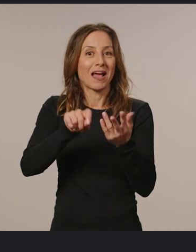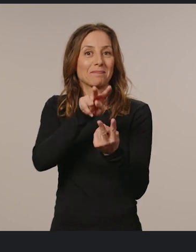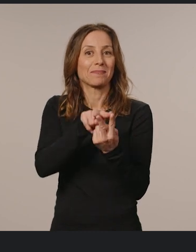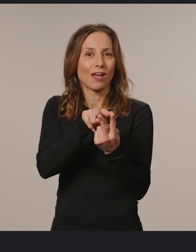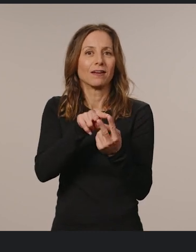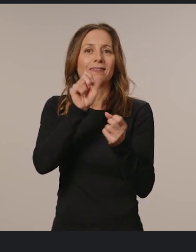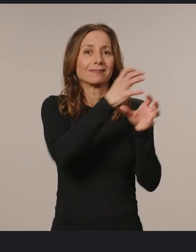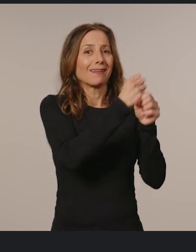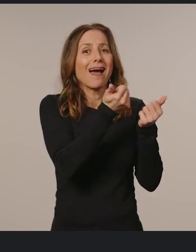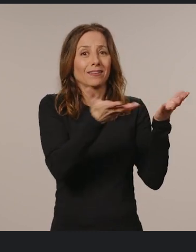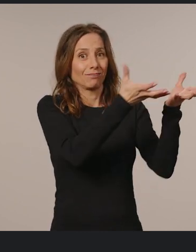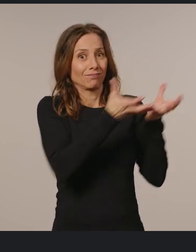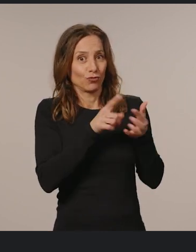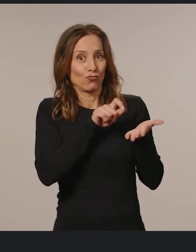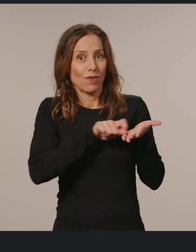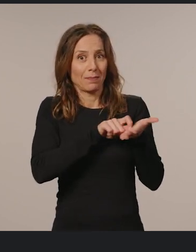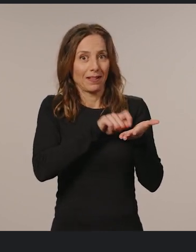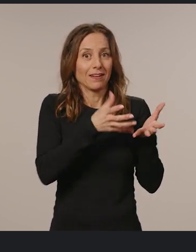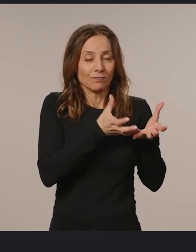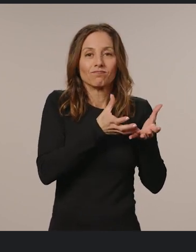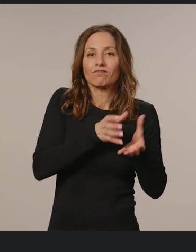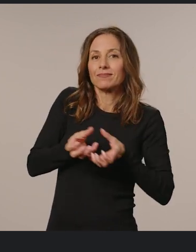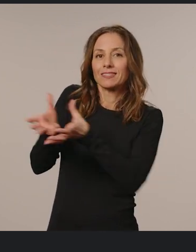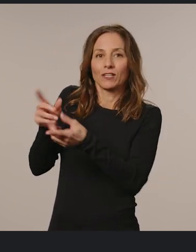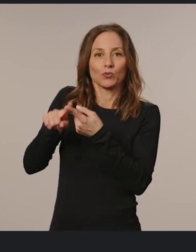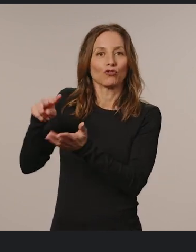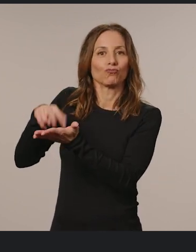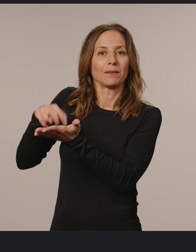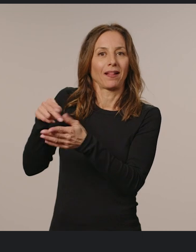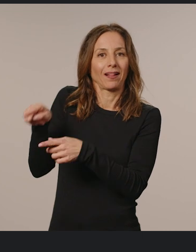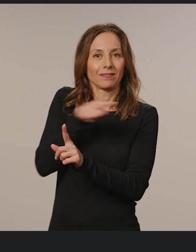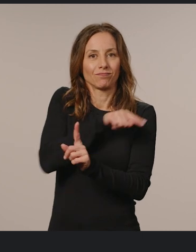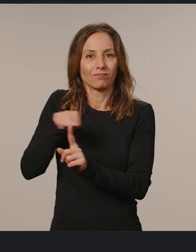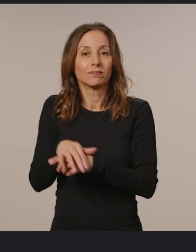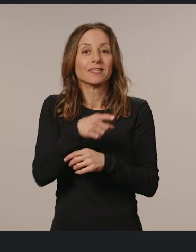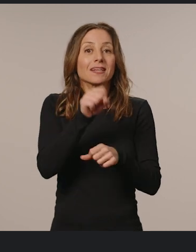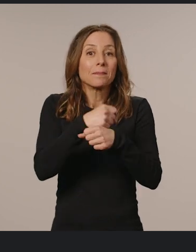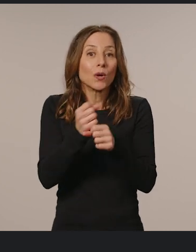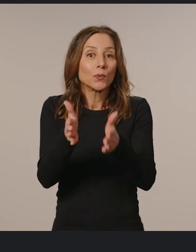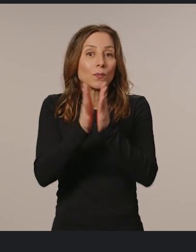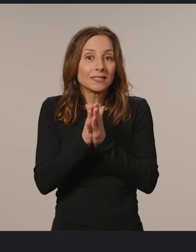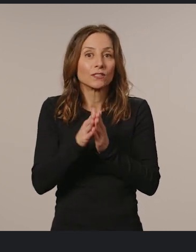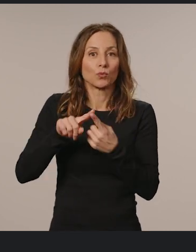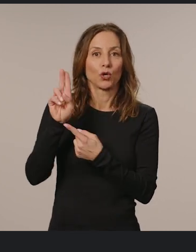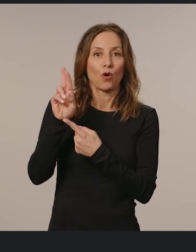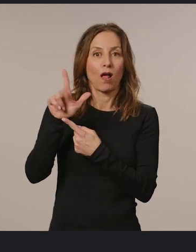takes anything that's passed to its writeable end and send it to the readable end. You can make a request to URL1